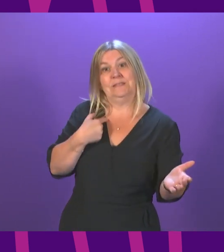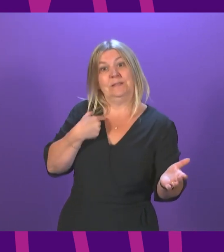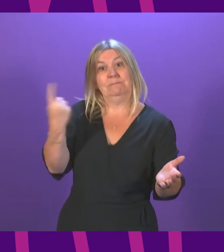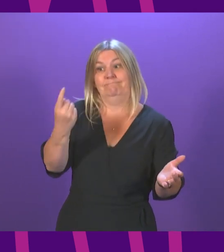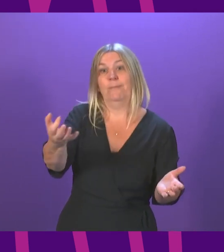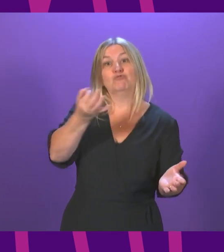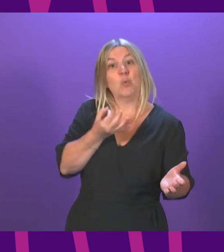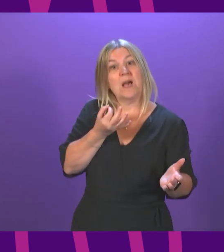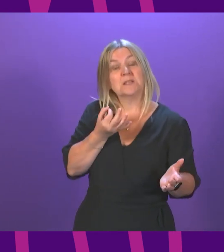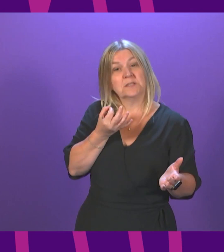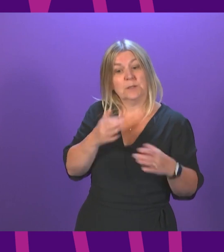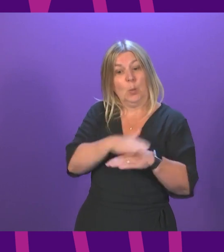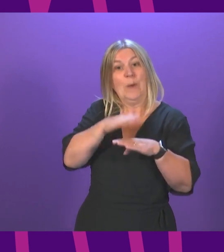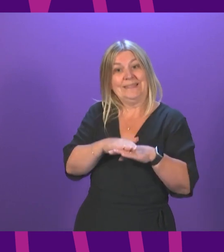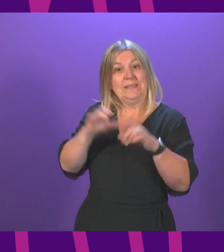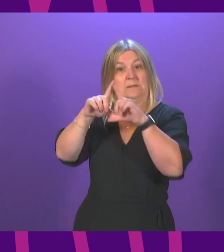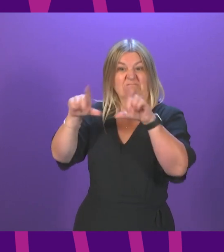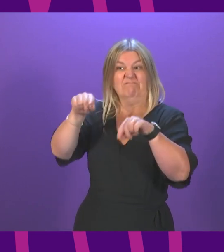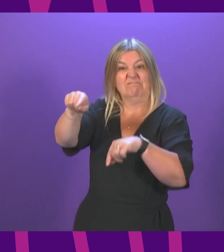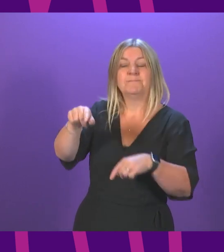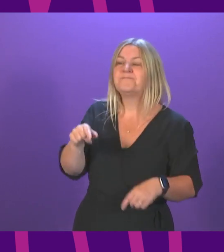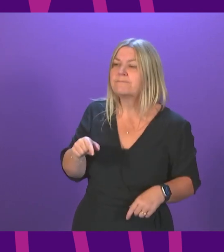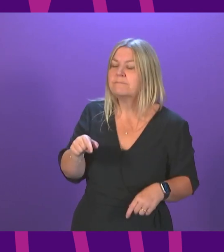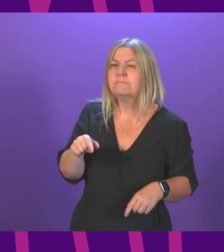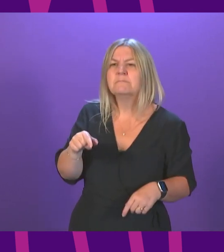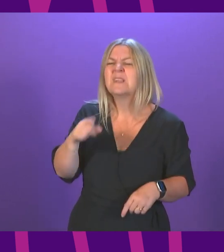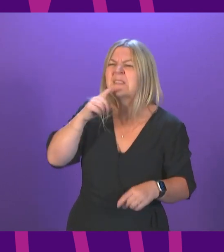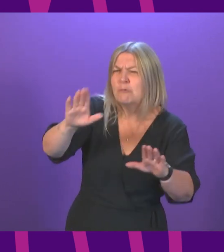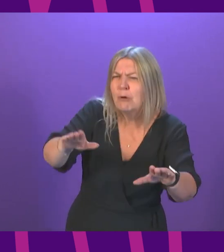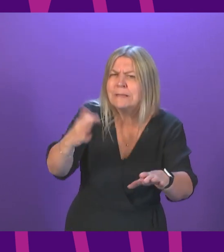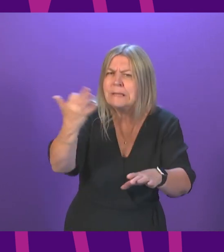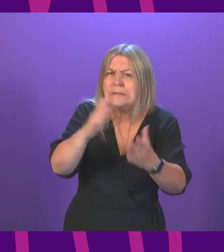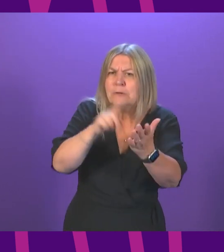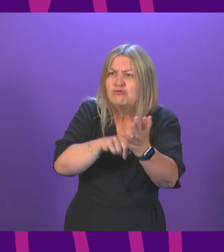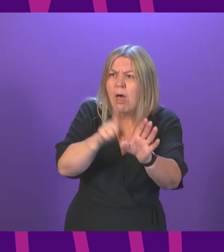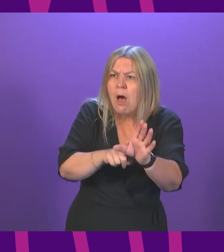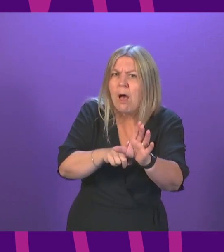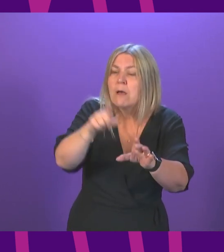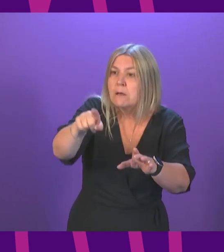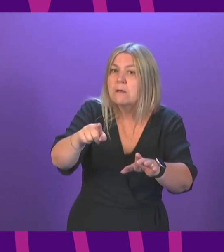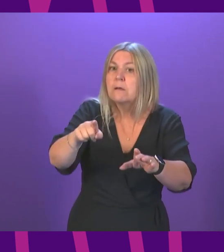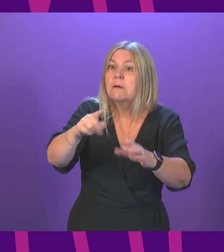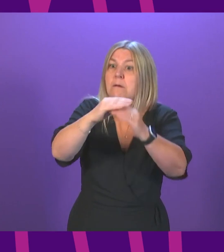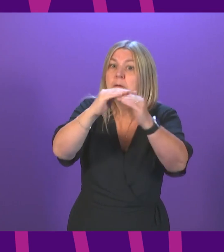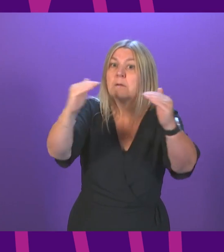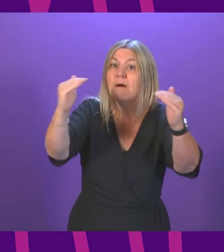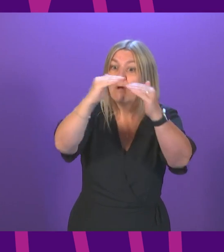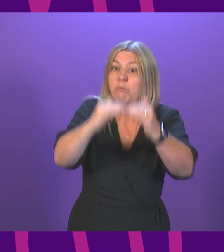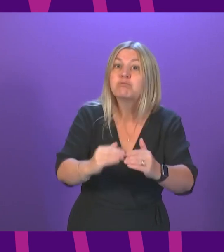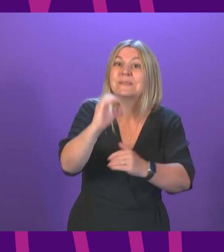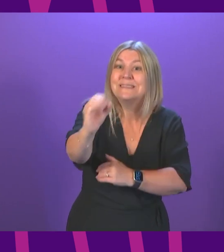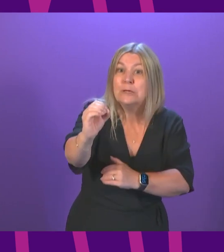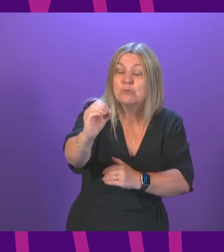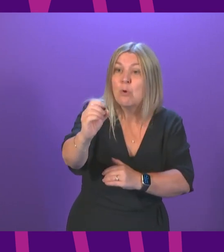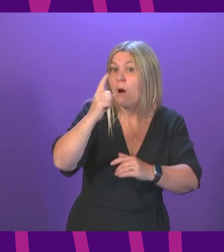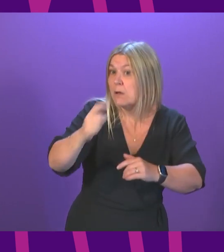the representative body in the wedding sector to say, if we go to level zero on the 19th of July, can we bring that forward to the